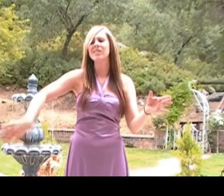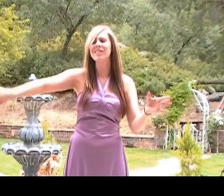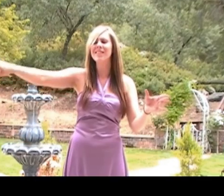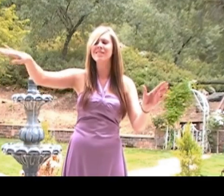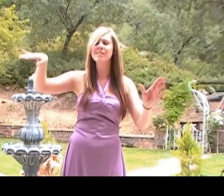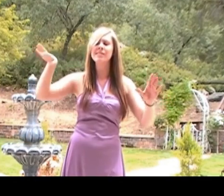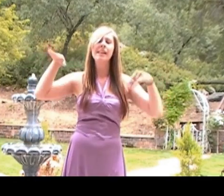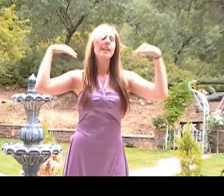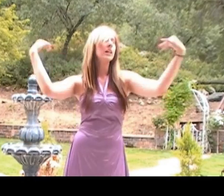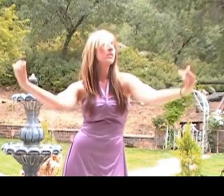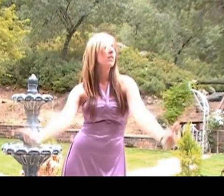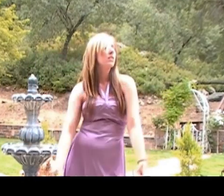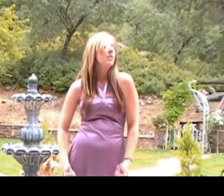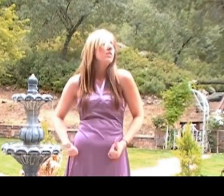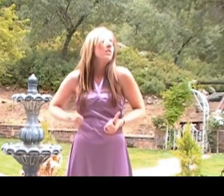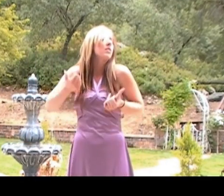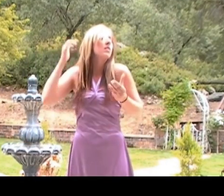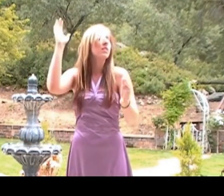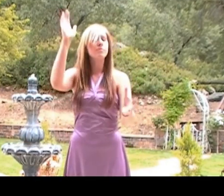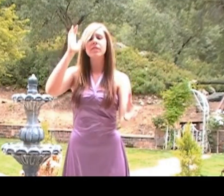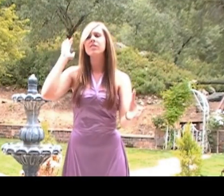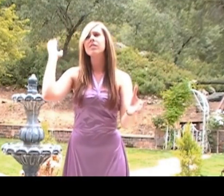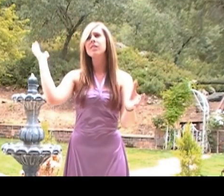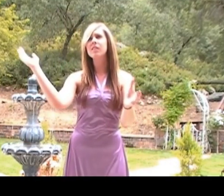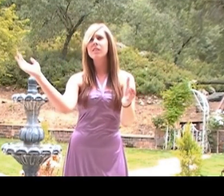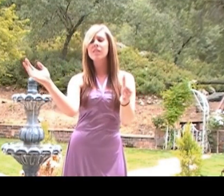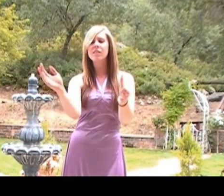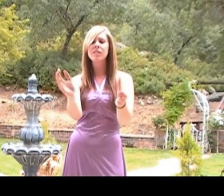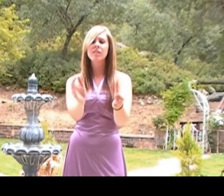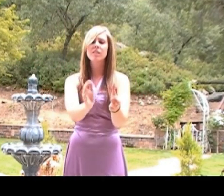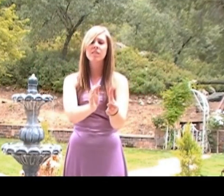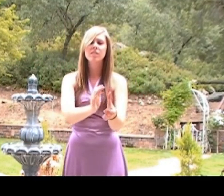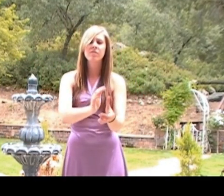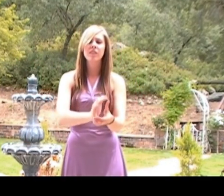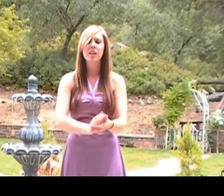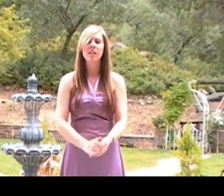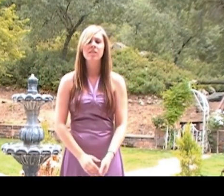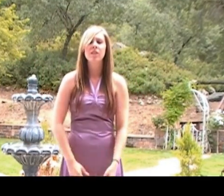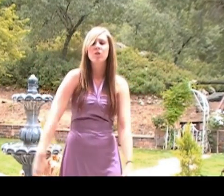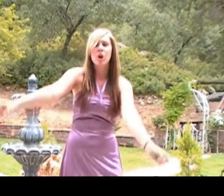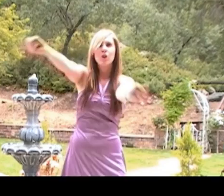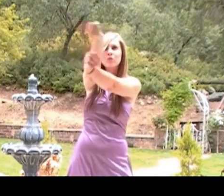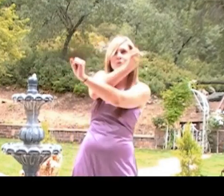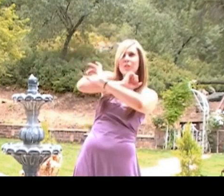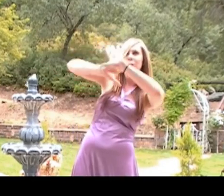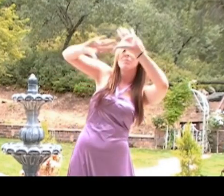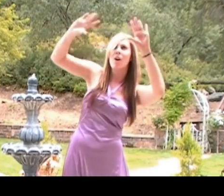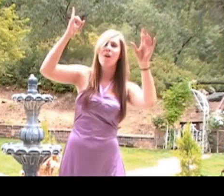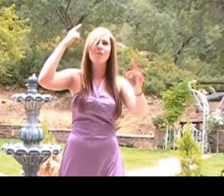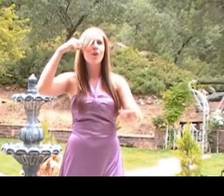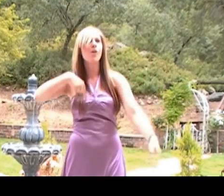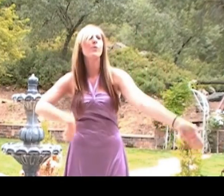They'll be living Dreams are for we